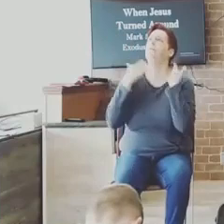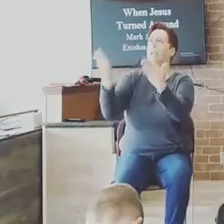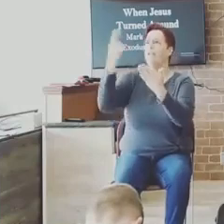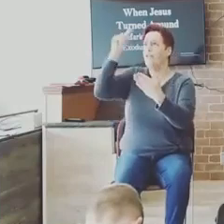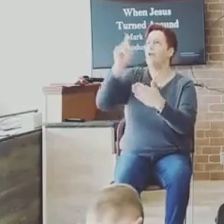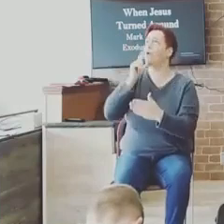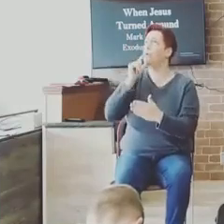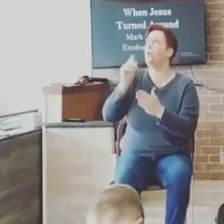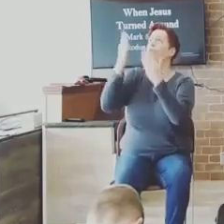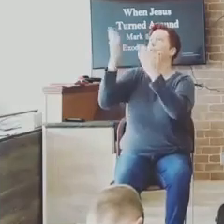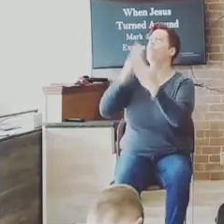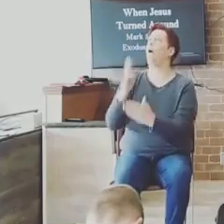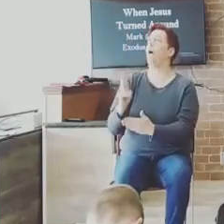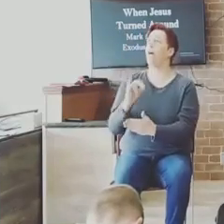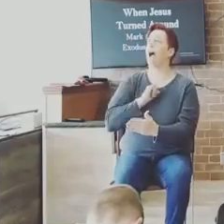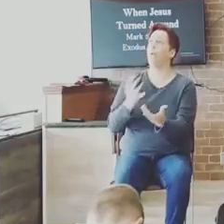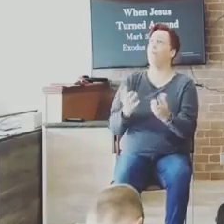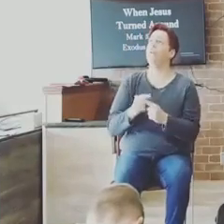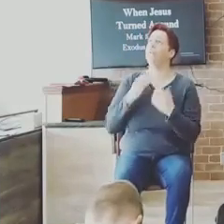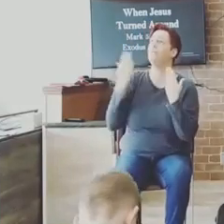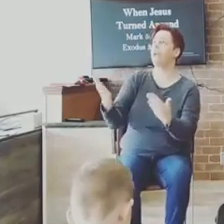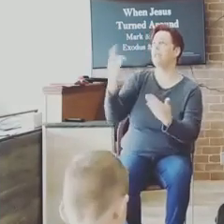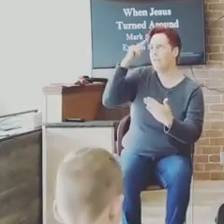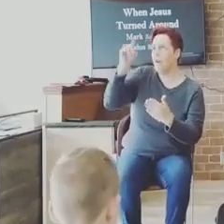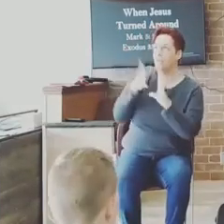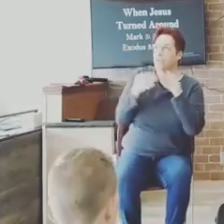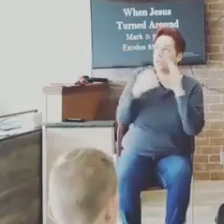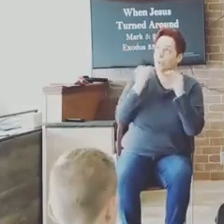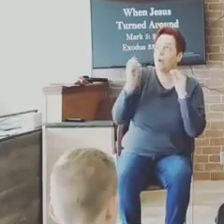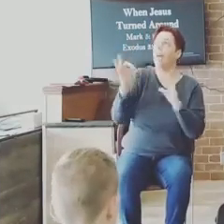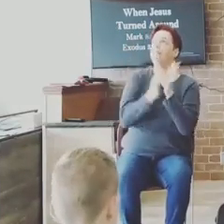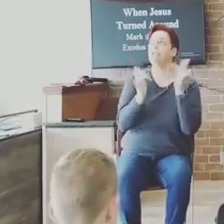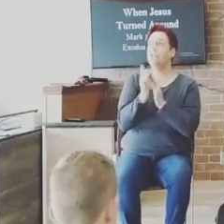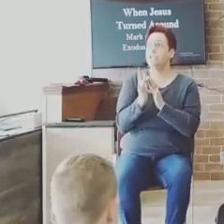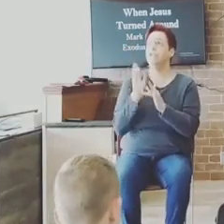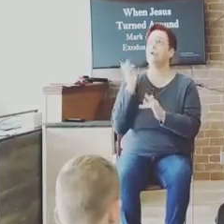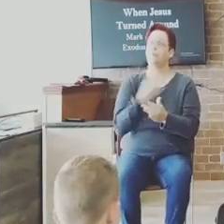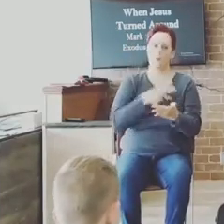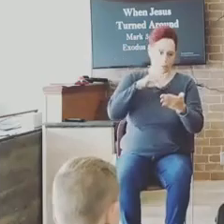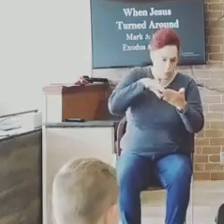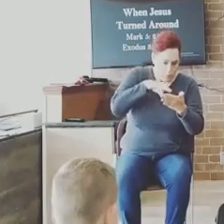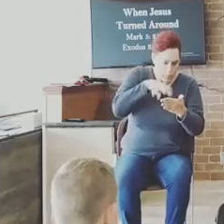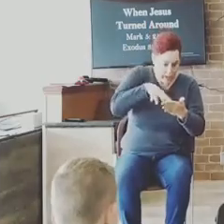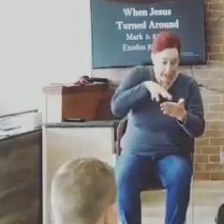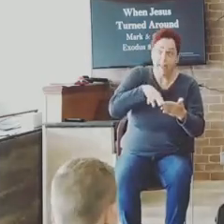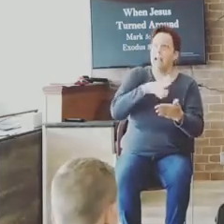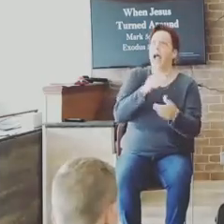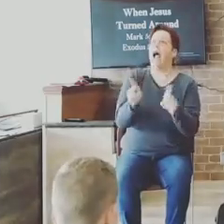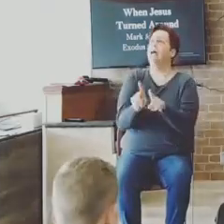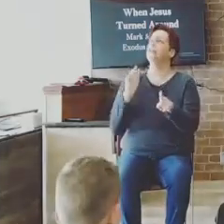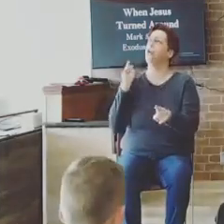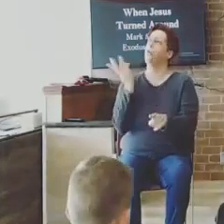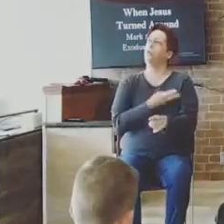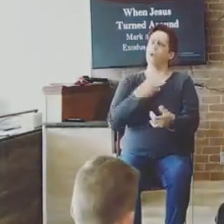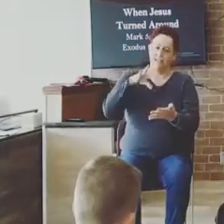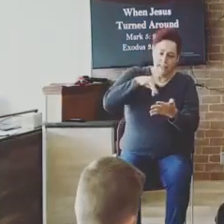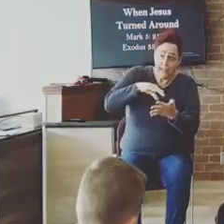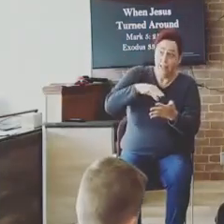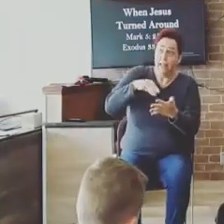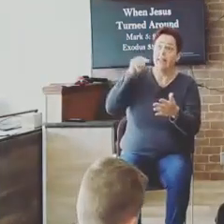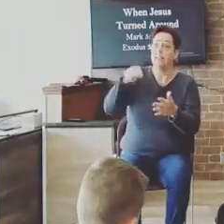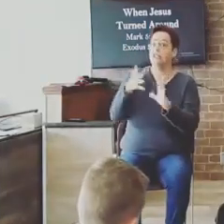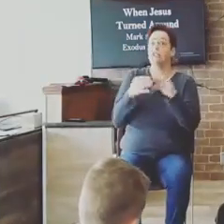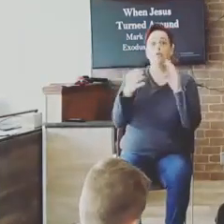And God, want to thank you for this story of Jesus that we are reading. And God, as we study it, I pray that you reveal to us